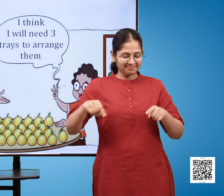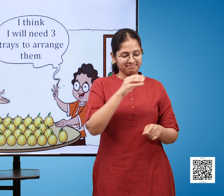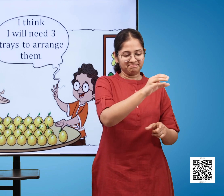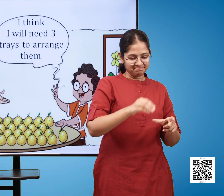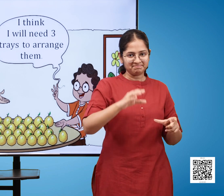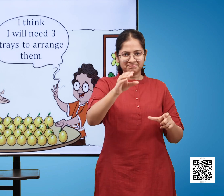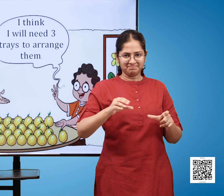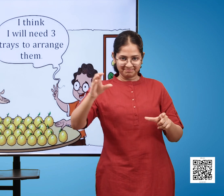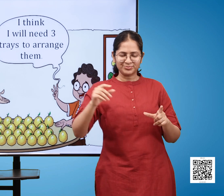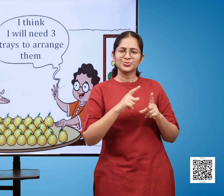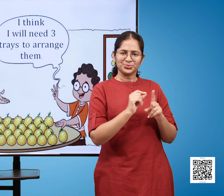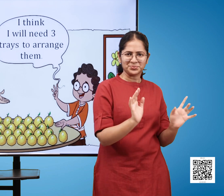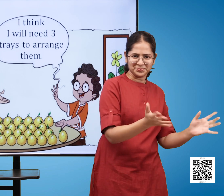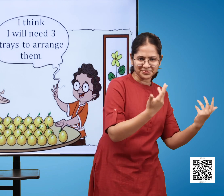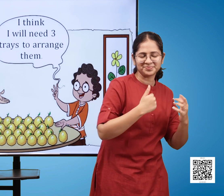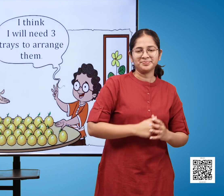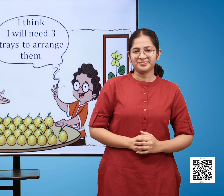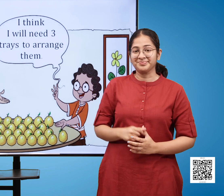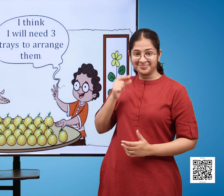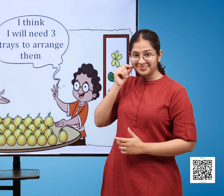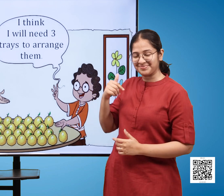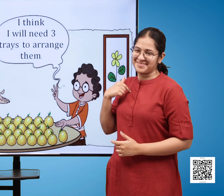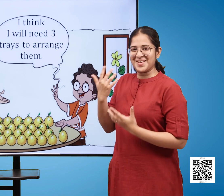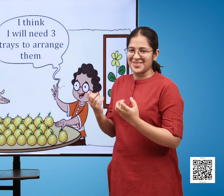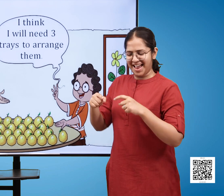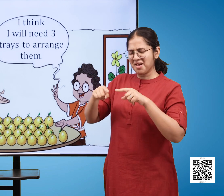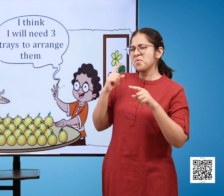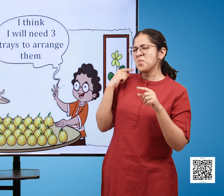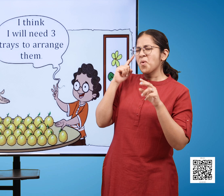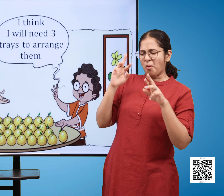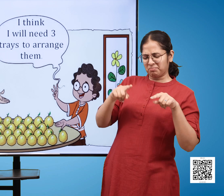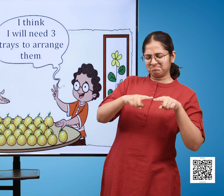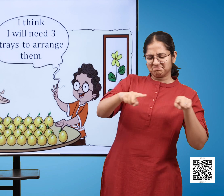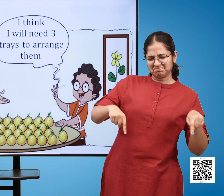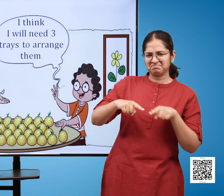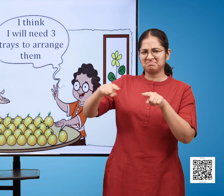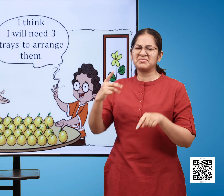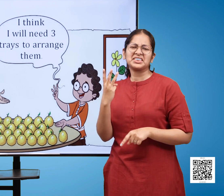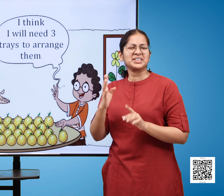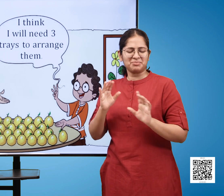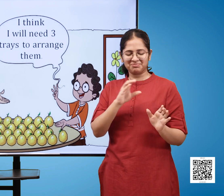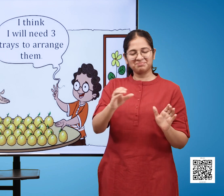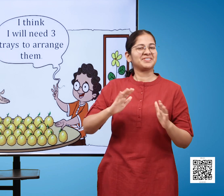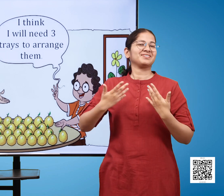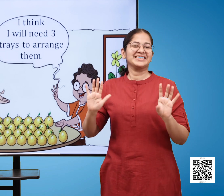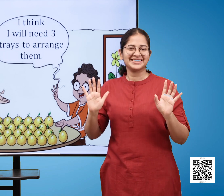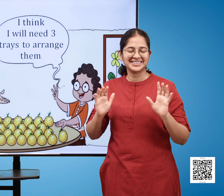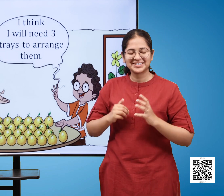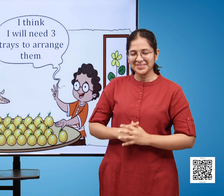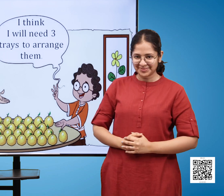oranges placed on it the lady says sooraj please take out trays to arrange these 43